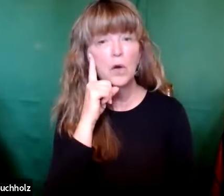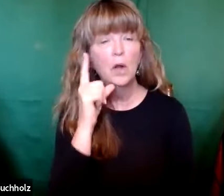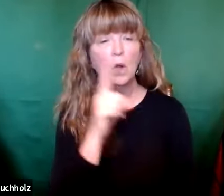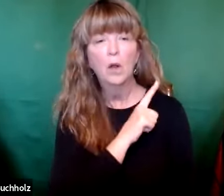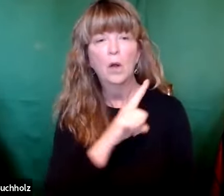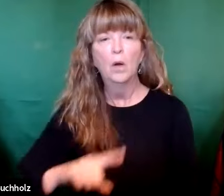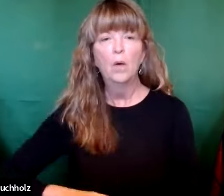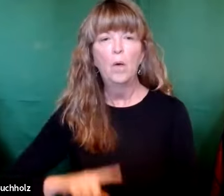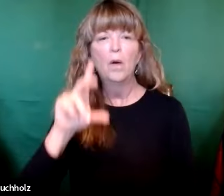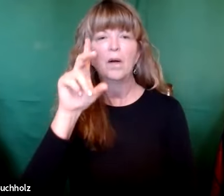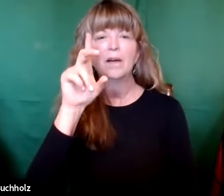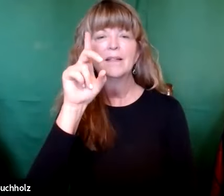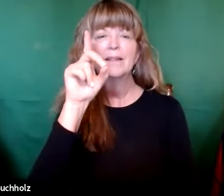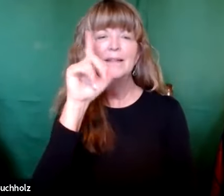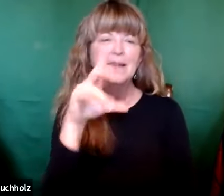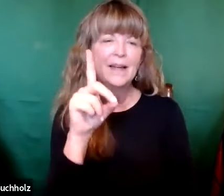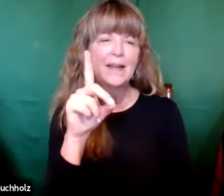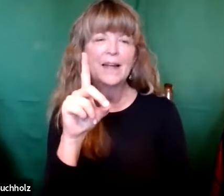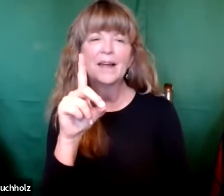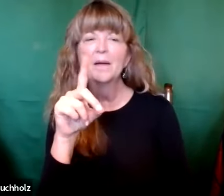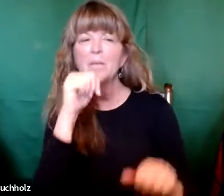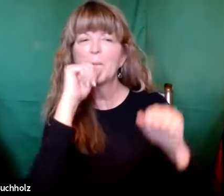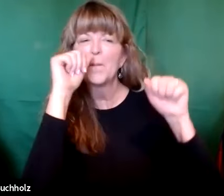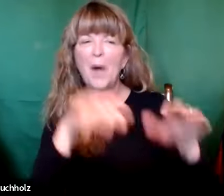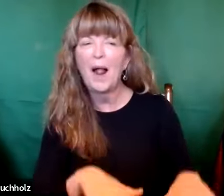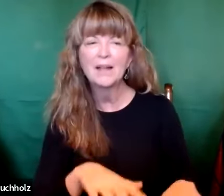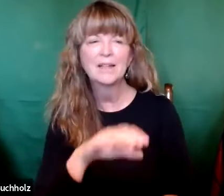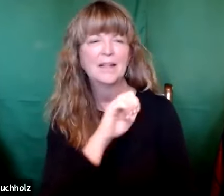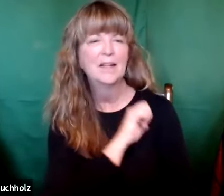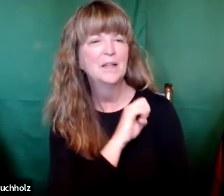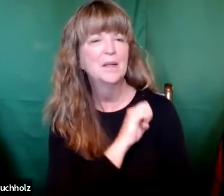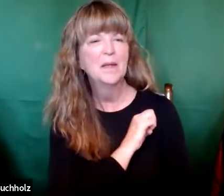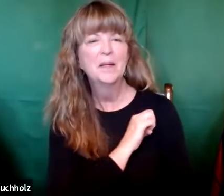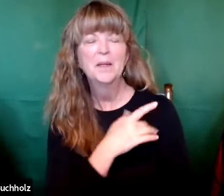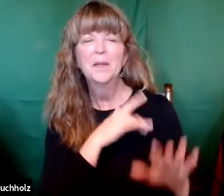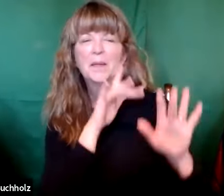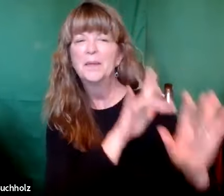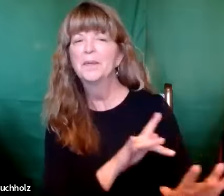Her neighbors and relatives heard that the Lord had shown her great mercy